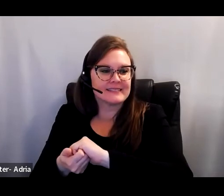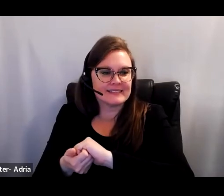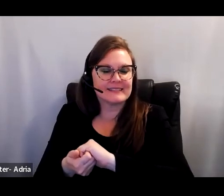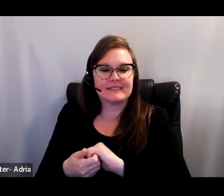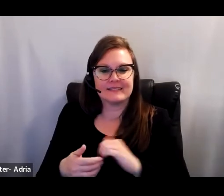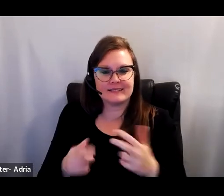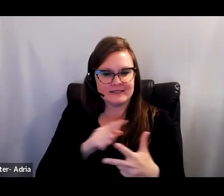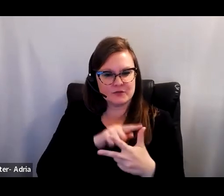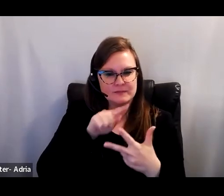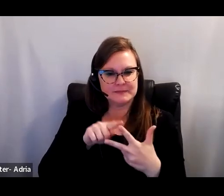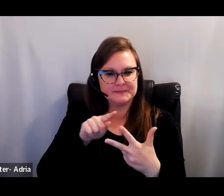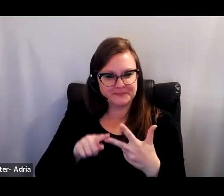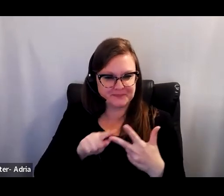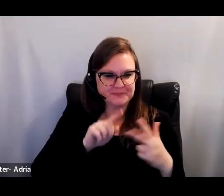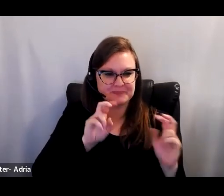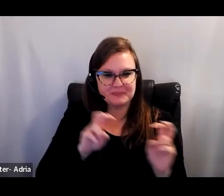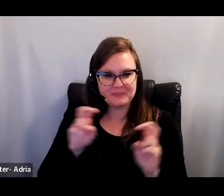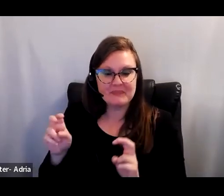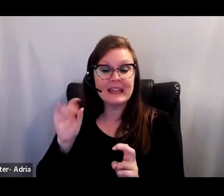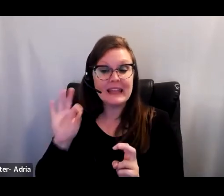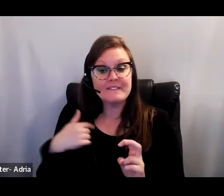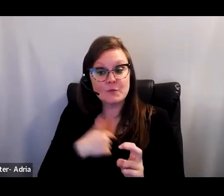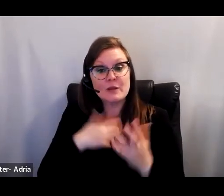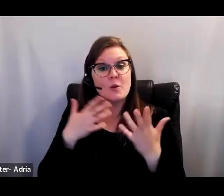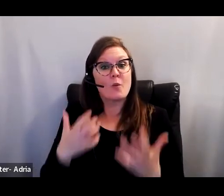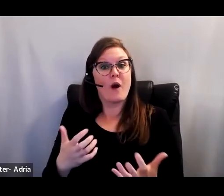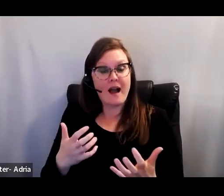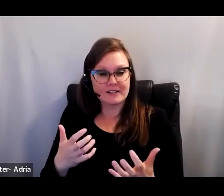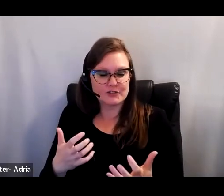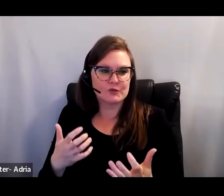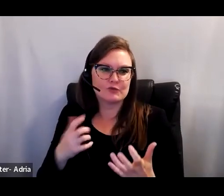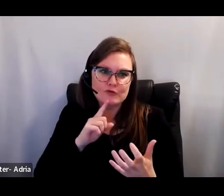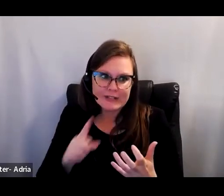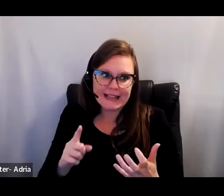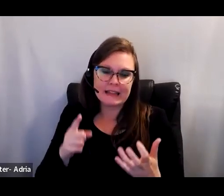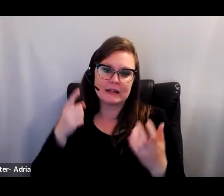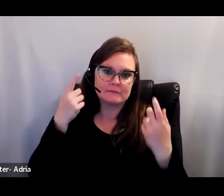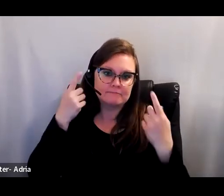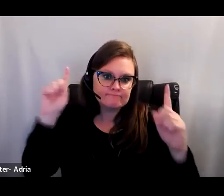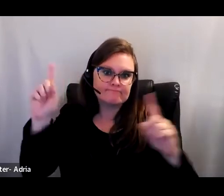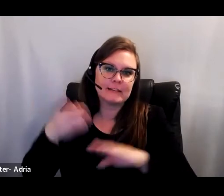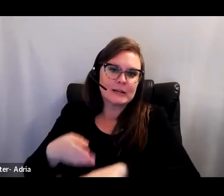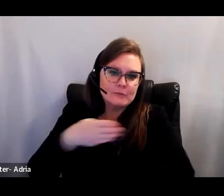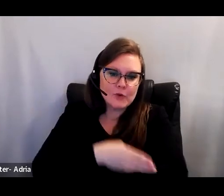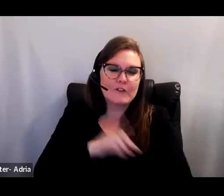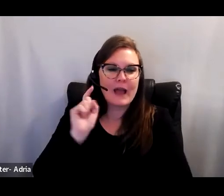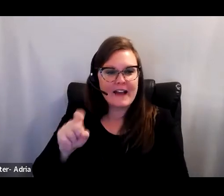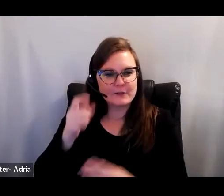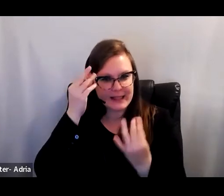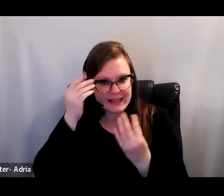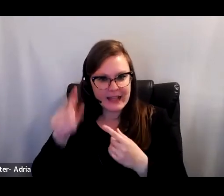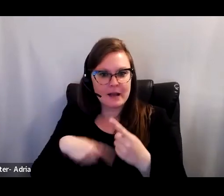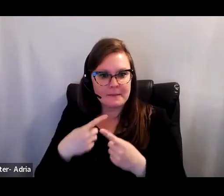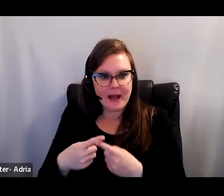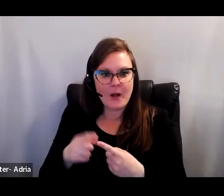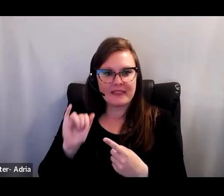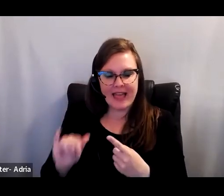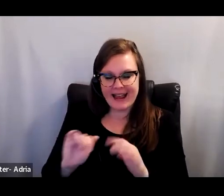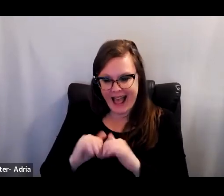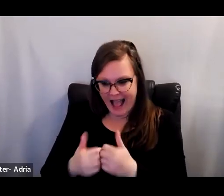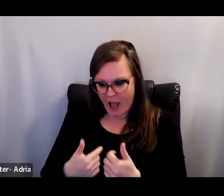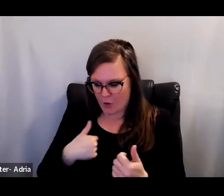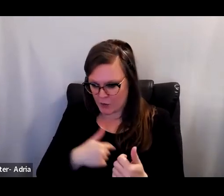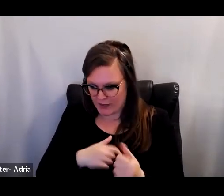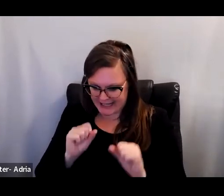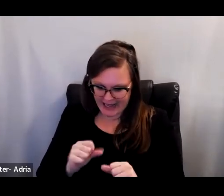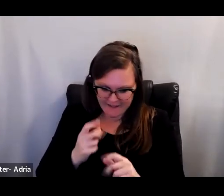each of these topics is important if we are to make significant headway in both understanding the intersection of equity and educational change and gaining traction on some of the challenges